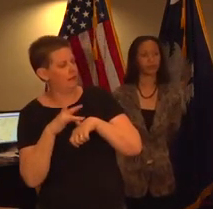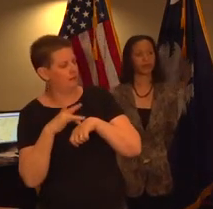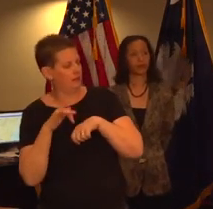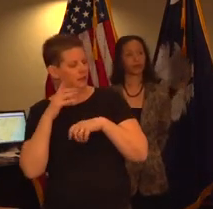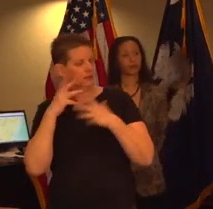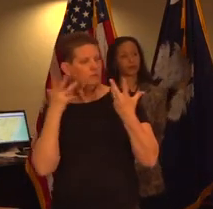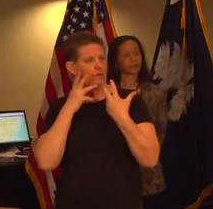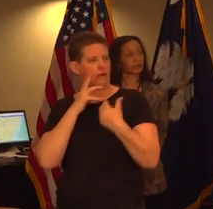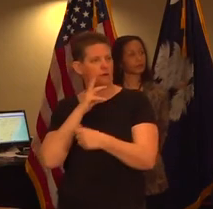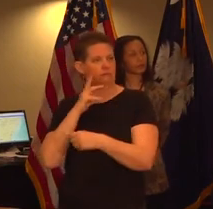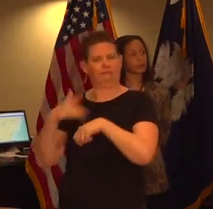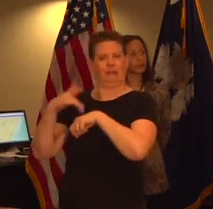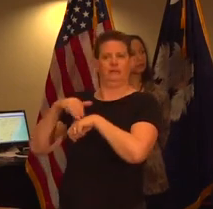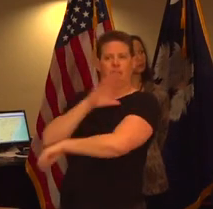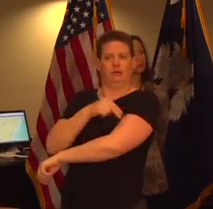the hospital is reporting